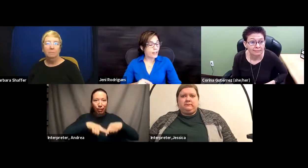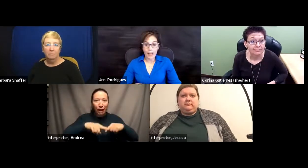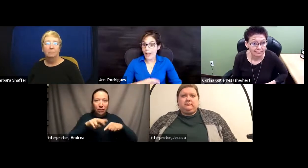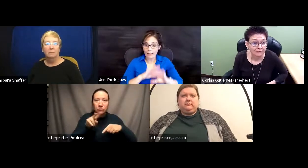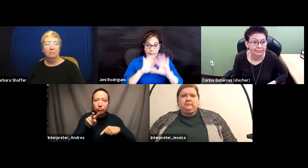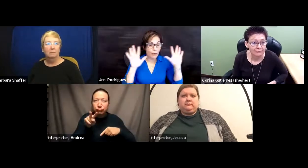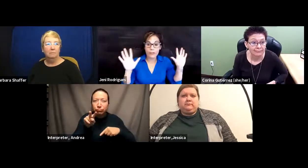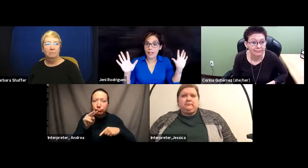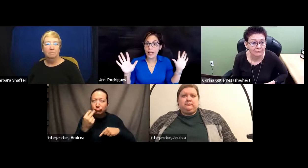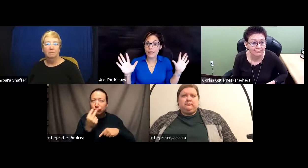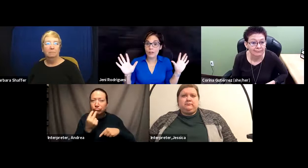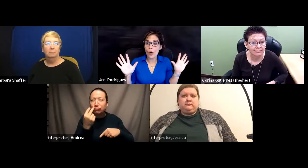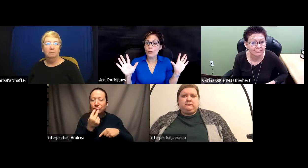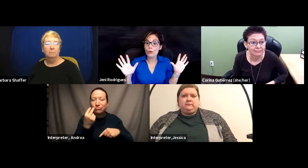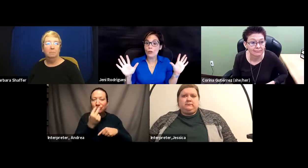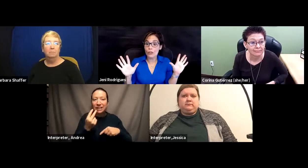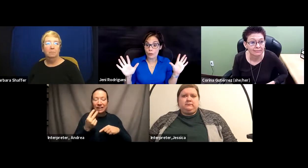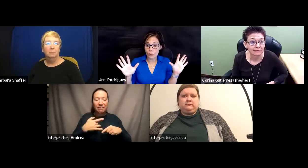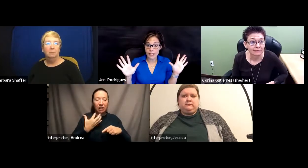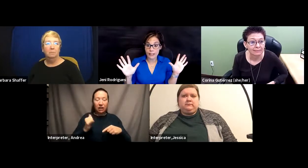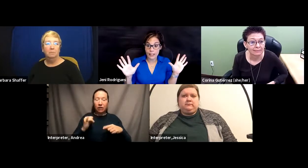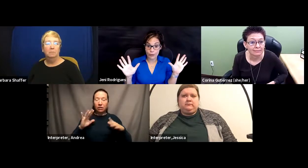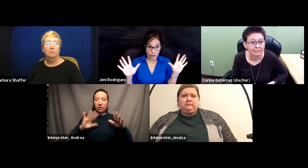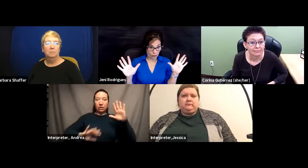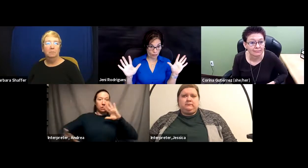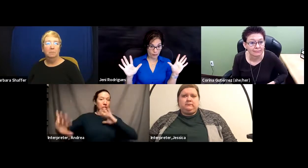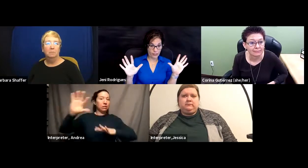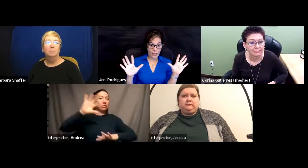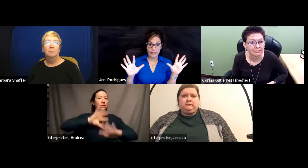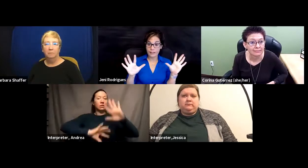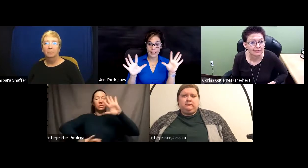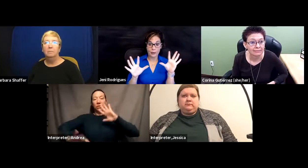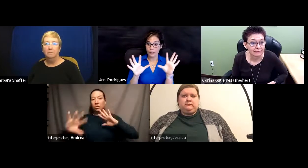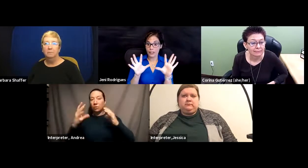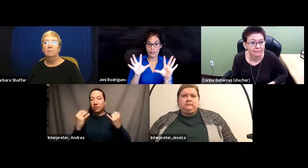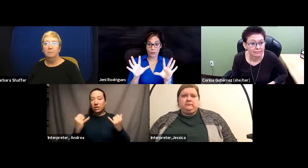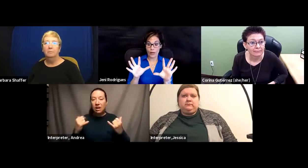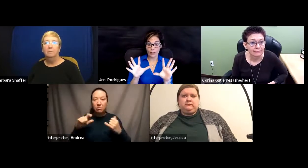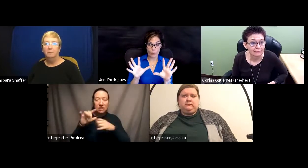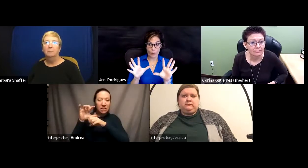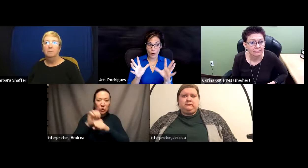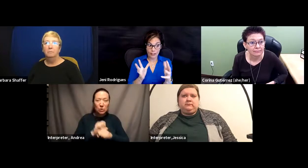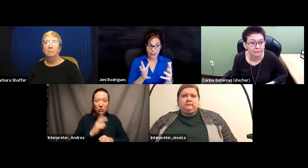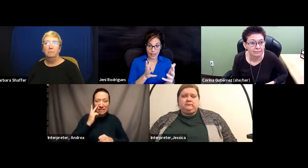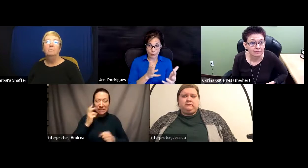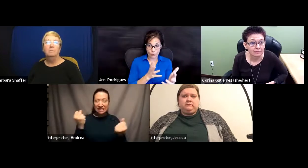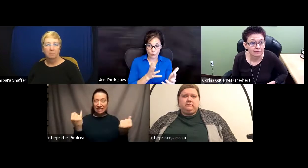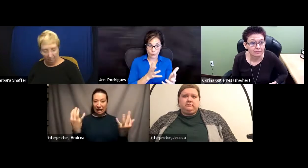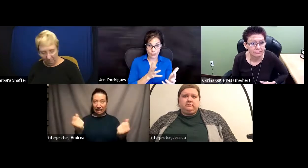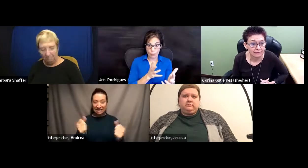it was like this whole new world where we had to get used to seeing sign language in a different way so that we were actually able to understand